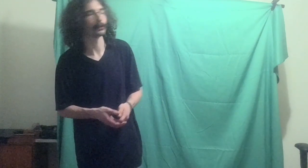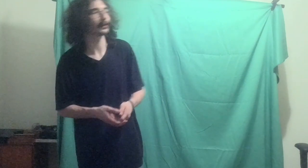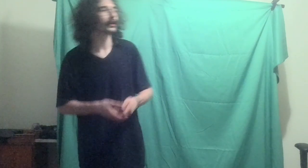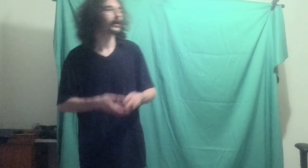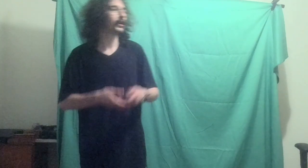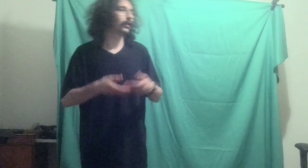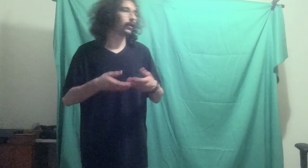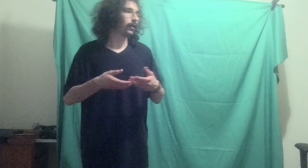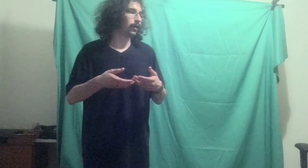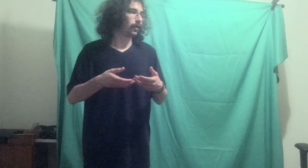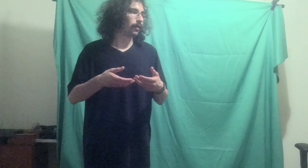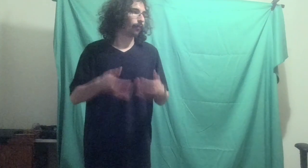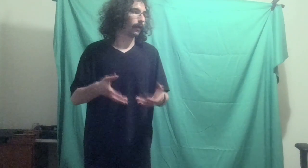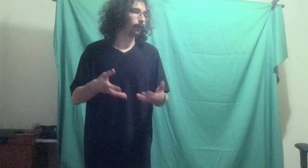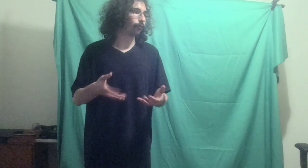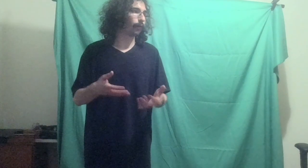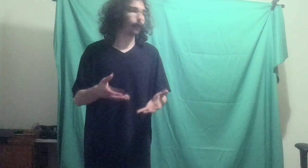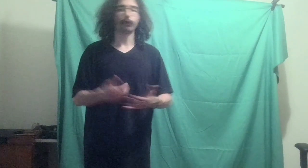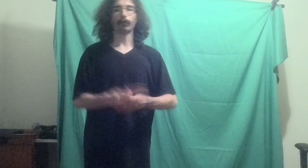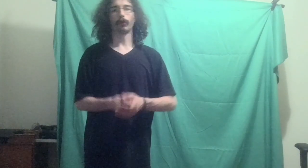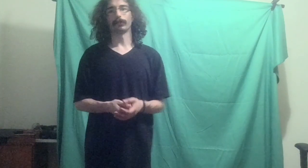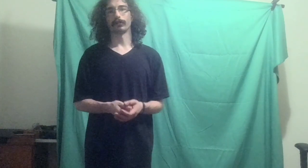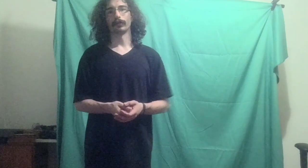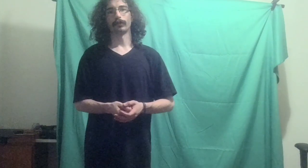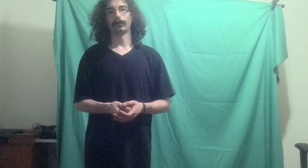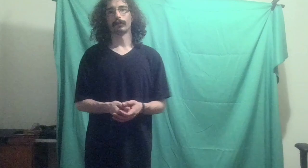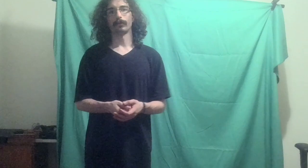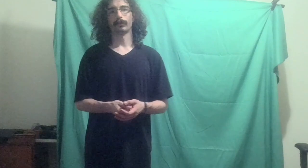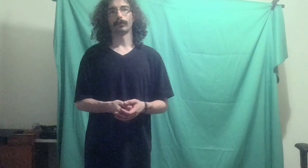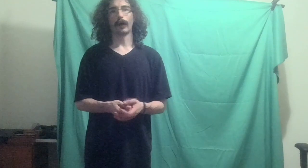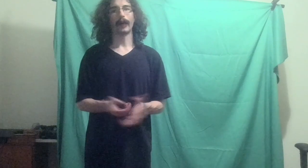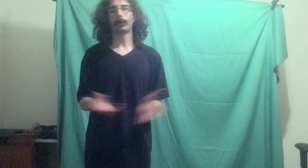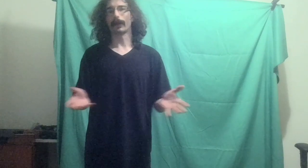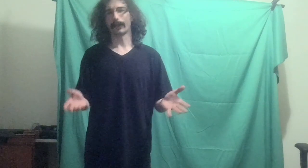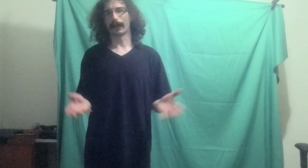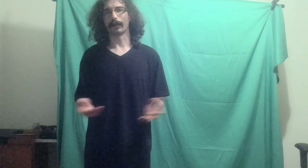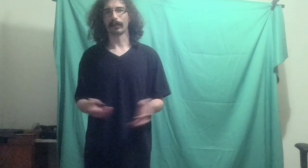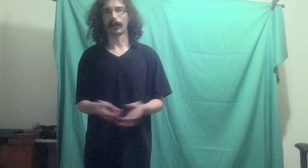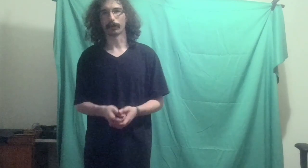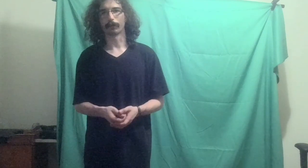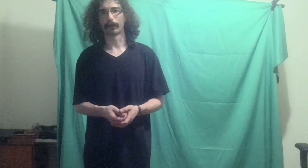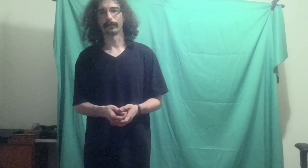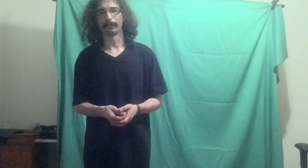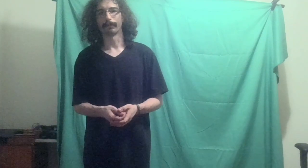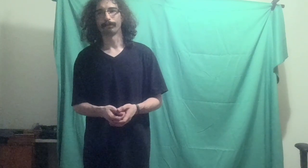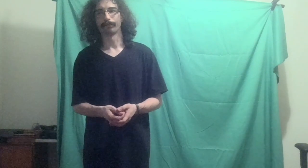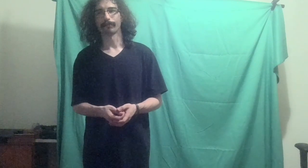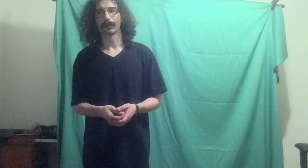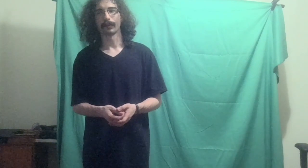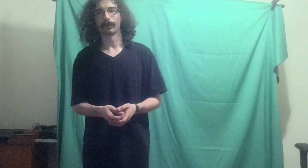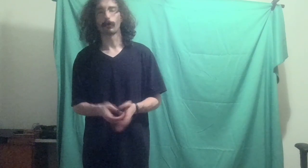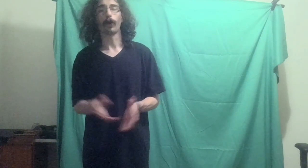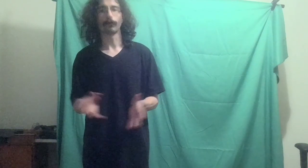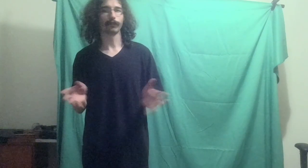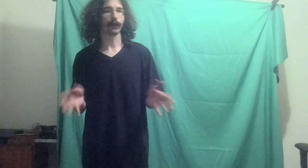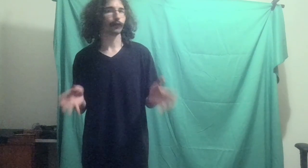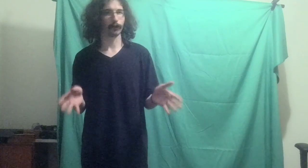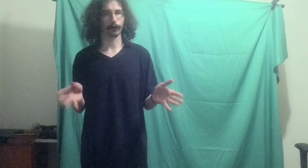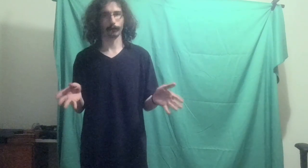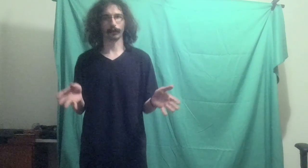my original goal was I know I can't get that play button, so I'll just settle for 100,000